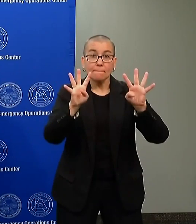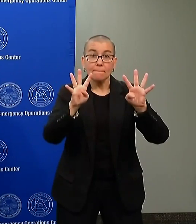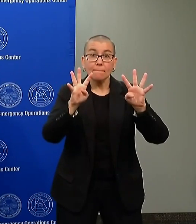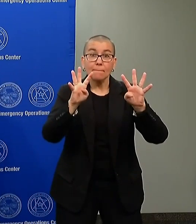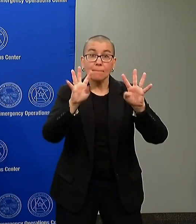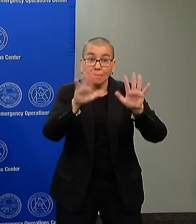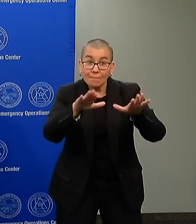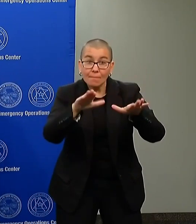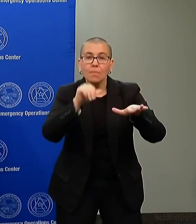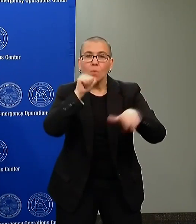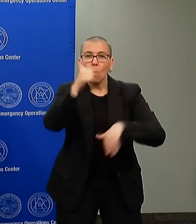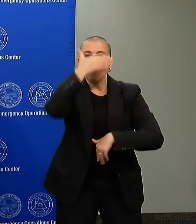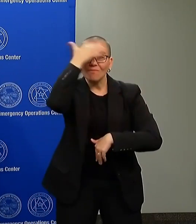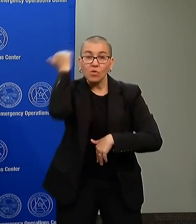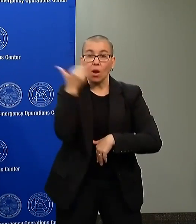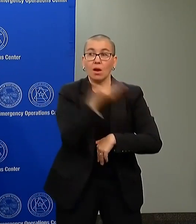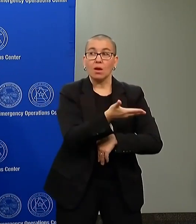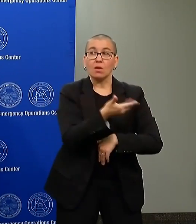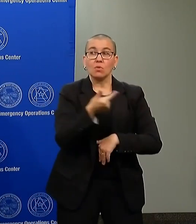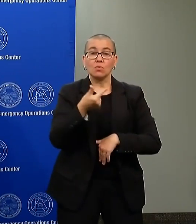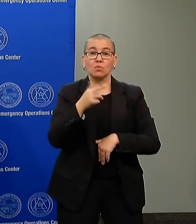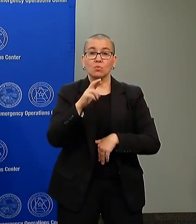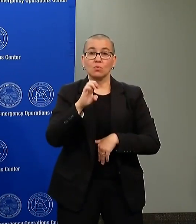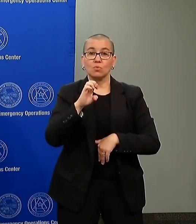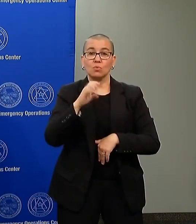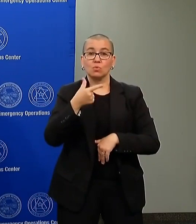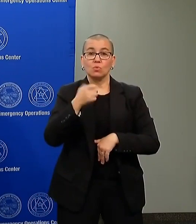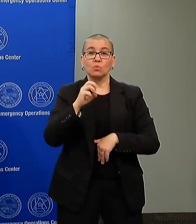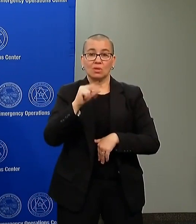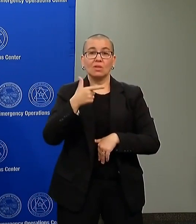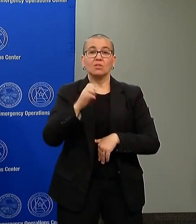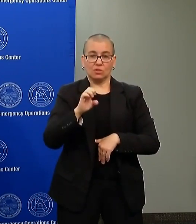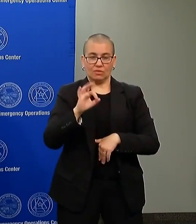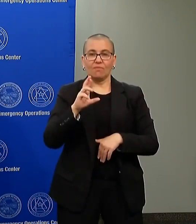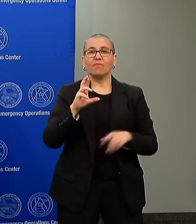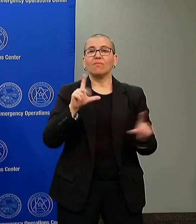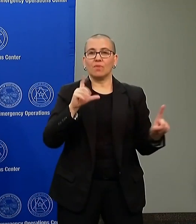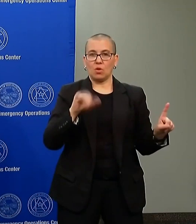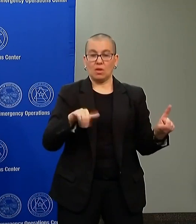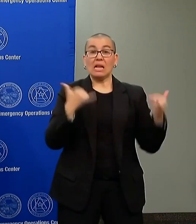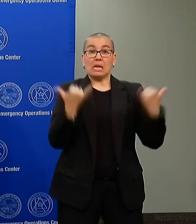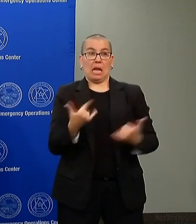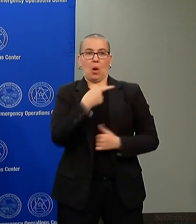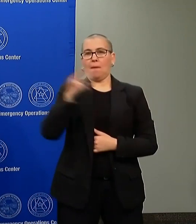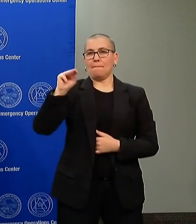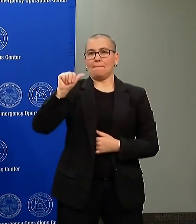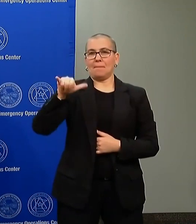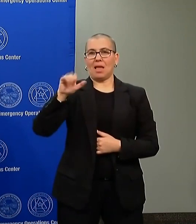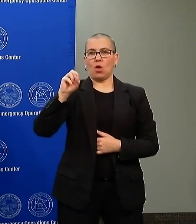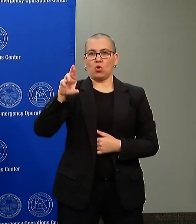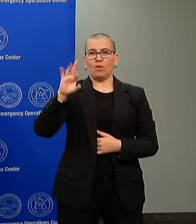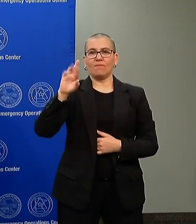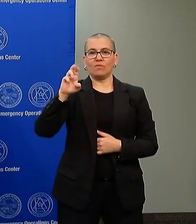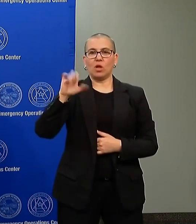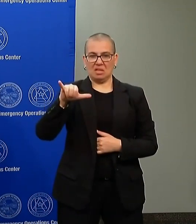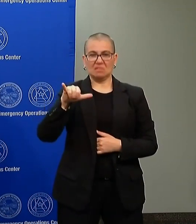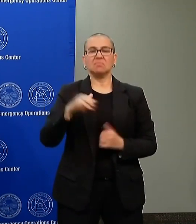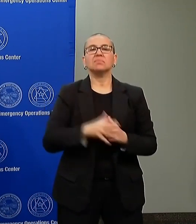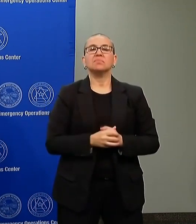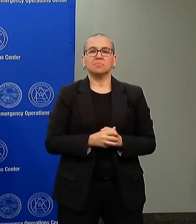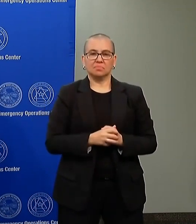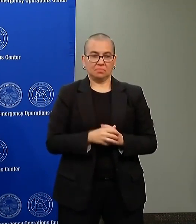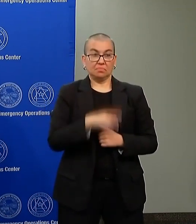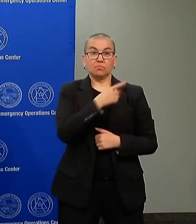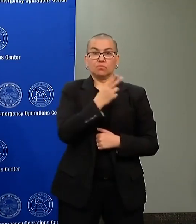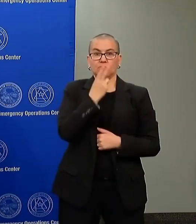up Mayor Jacob Frye, the Minneapolis mayor and someone who from the very beginning saw this before any